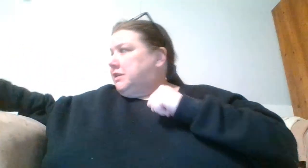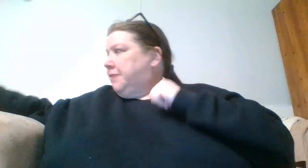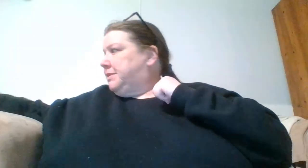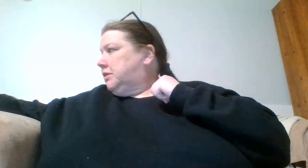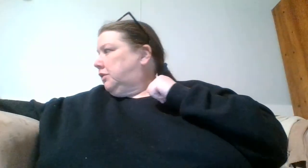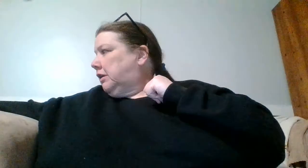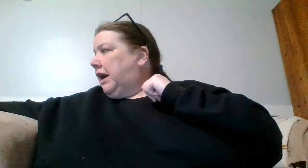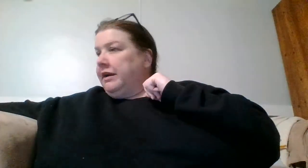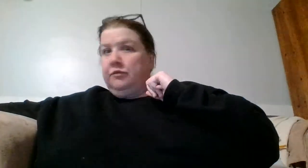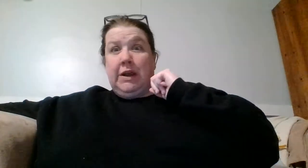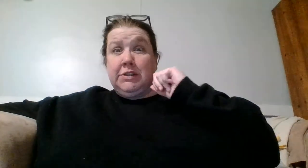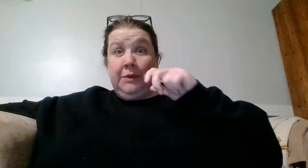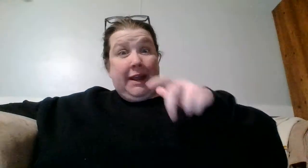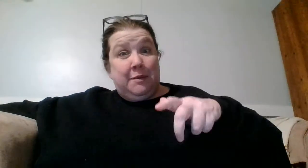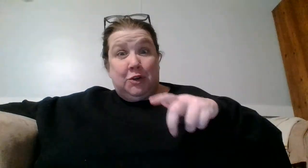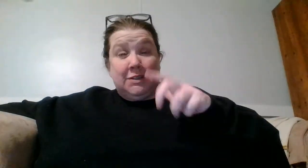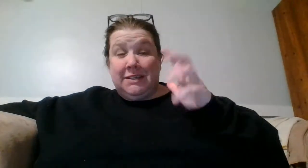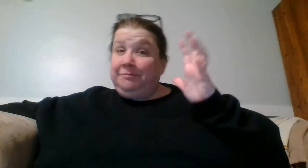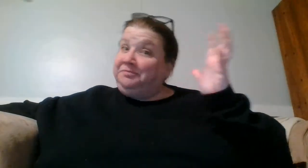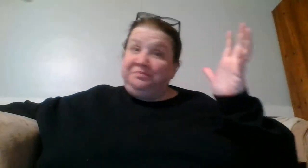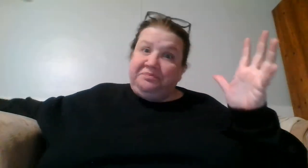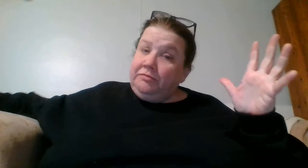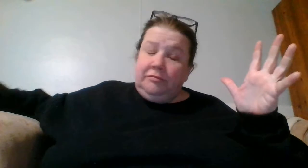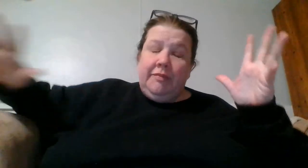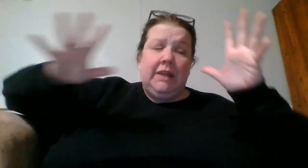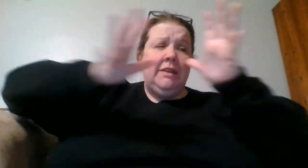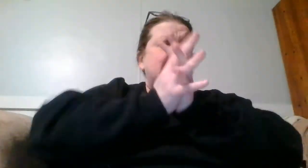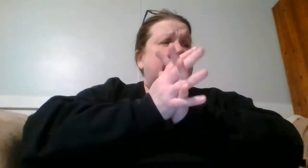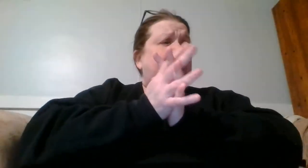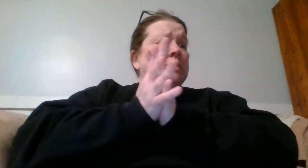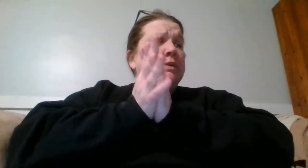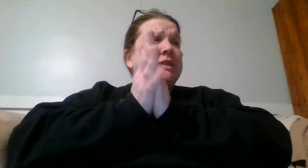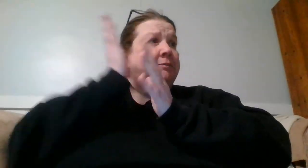tips or on rescuing animals and things like that, so we'll see.